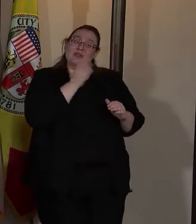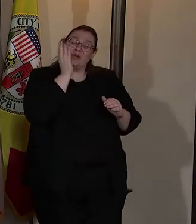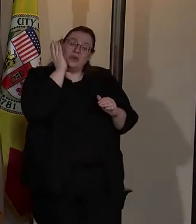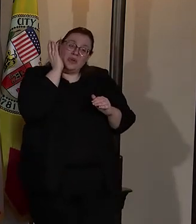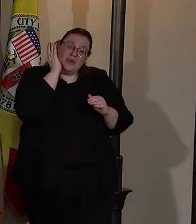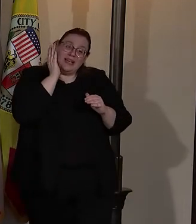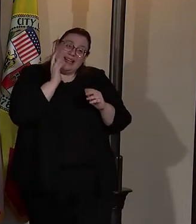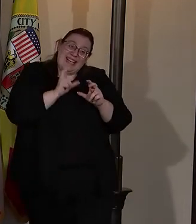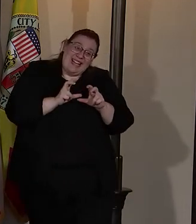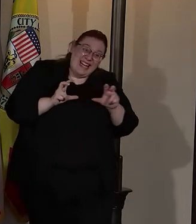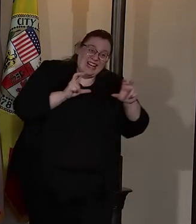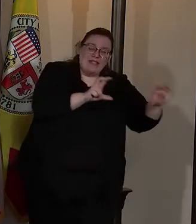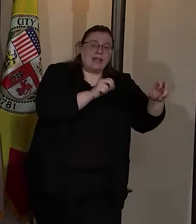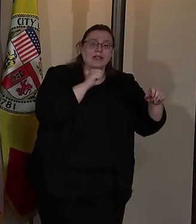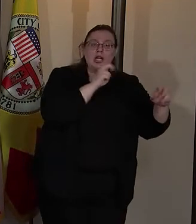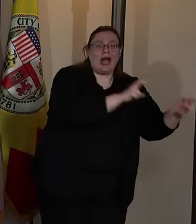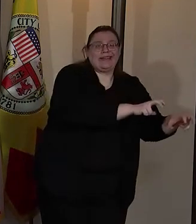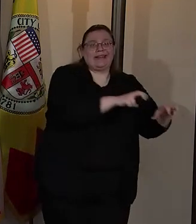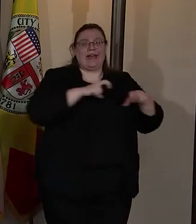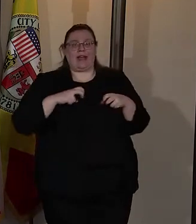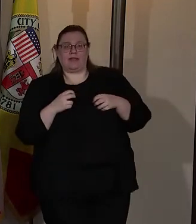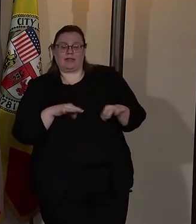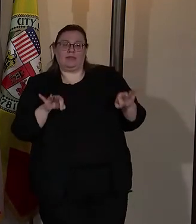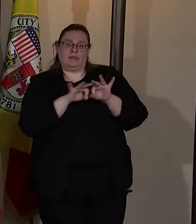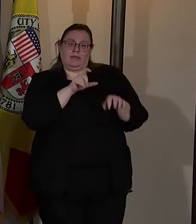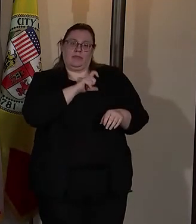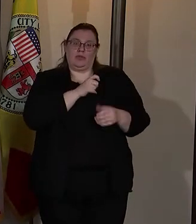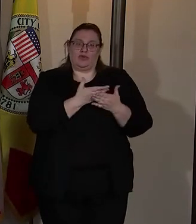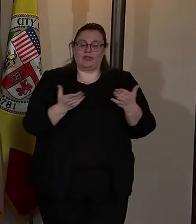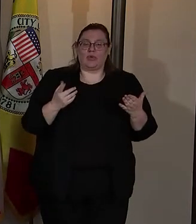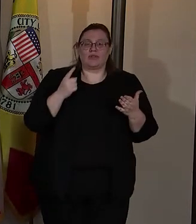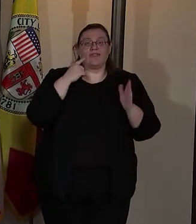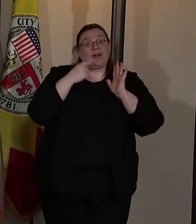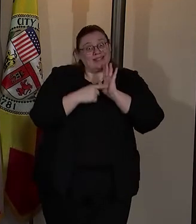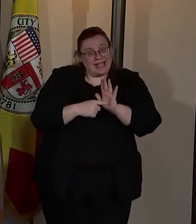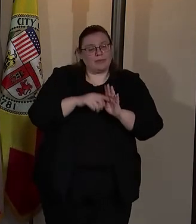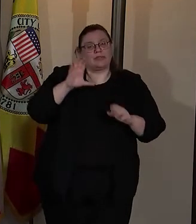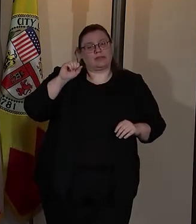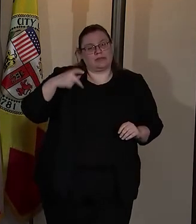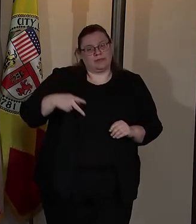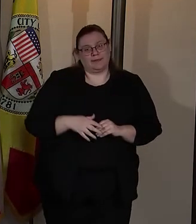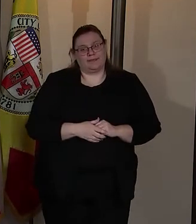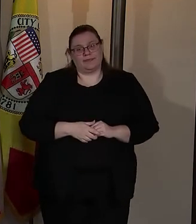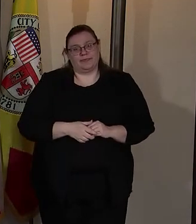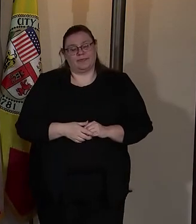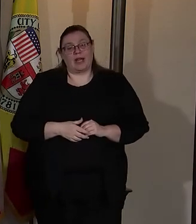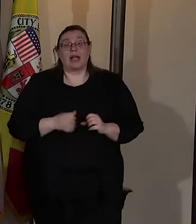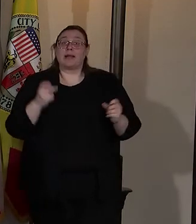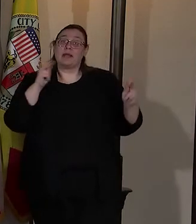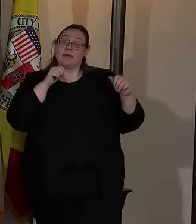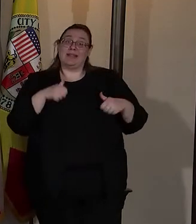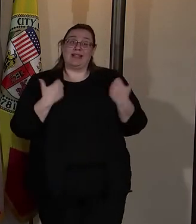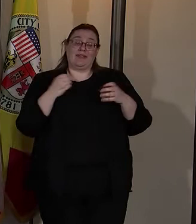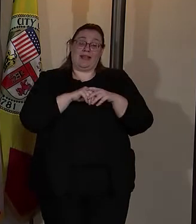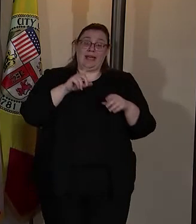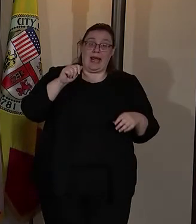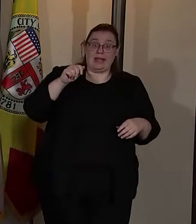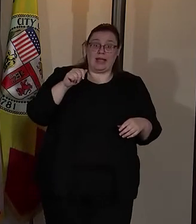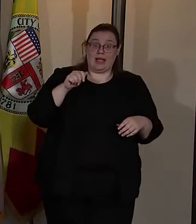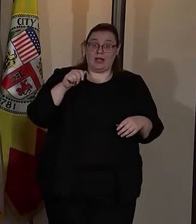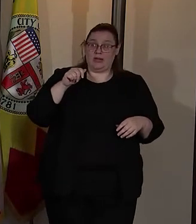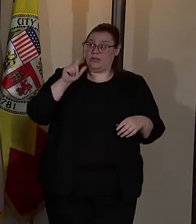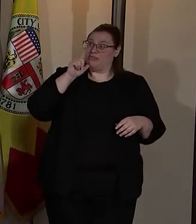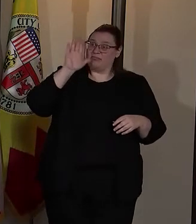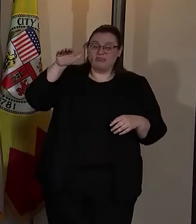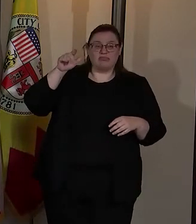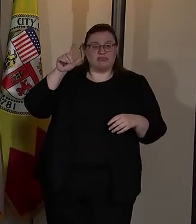not divest, in key police resources like the community safety partnership. There are many residents of Los Angeles who ask for